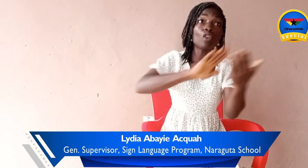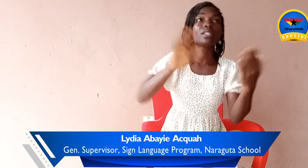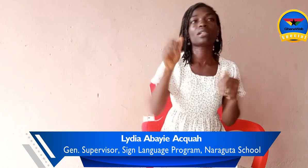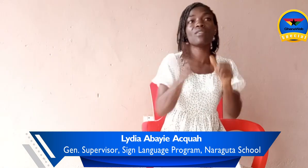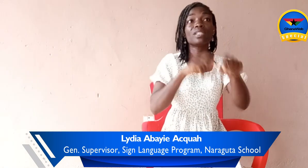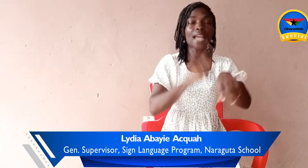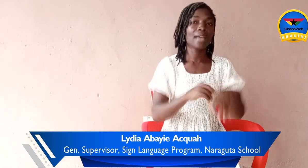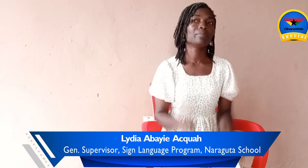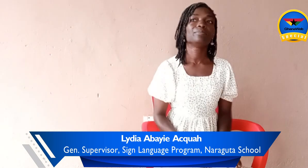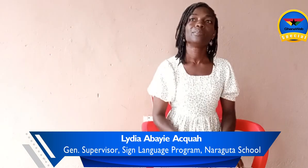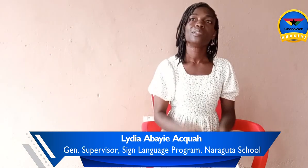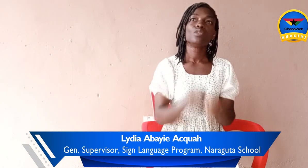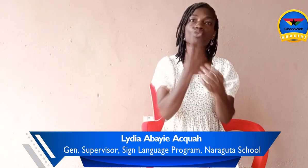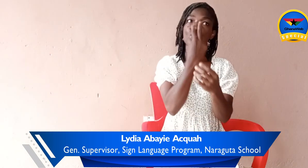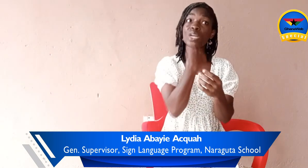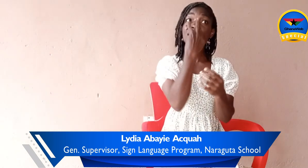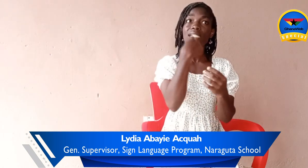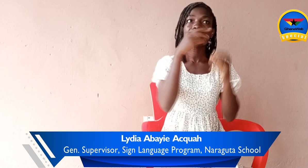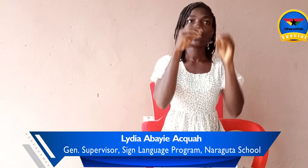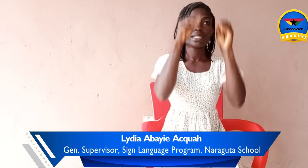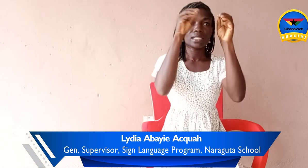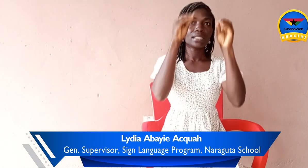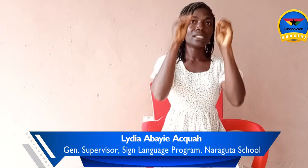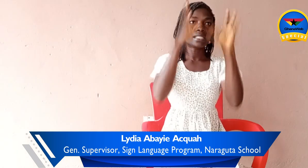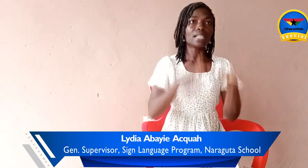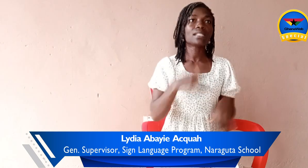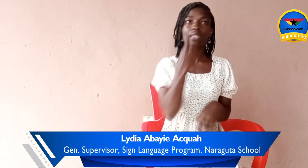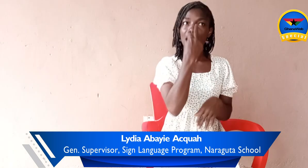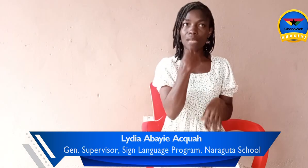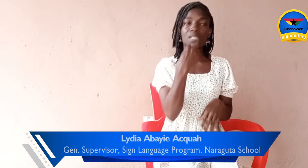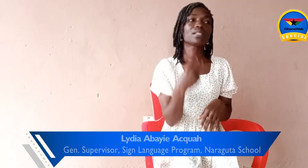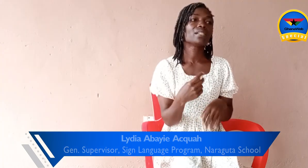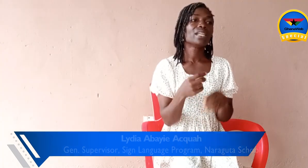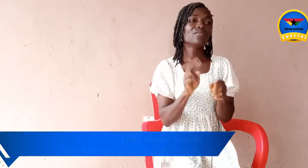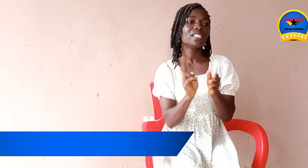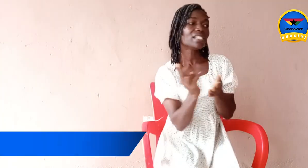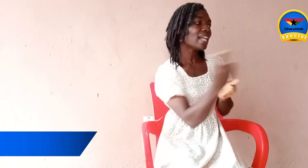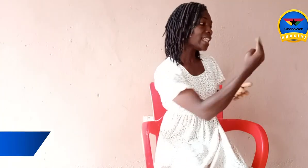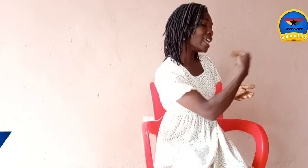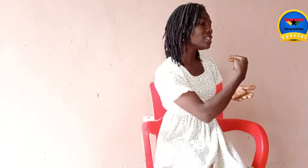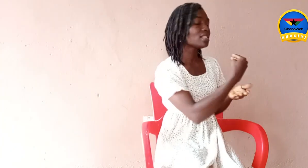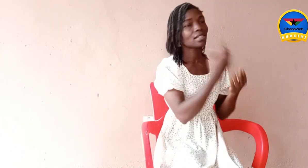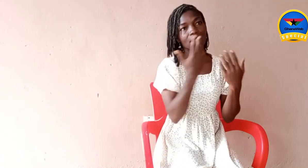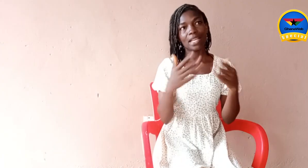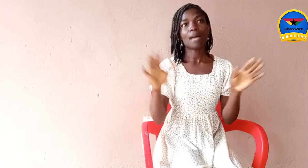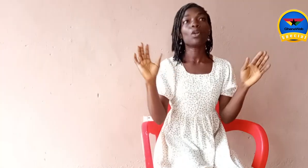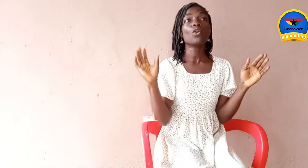every time to read the teacher's lips. If the teacher depends, then I'm lost.